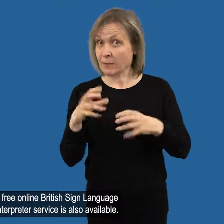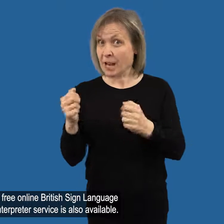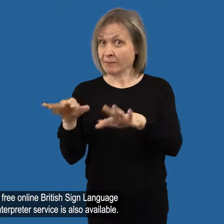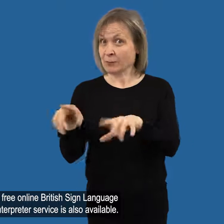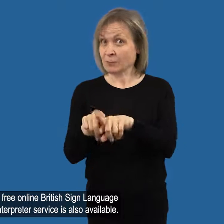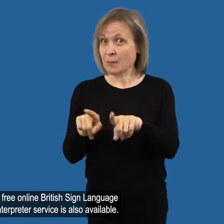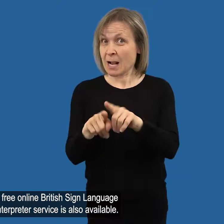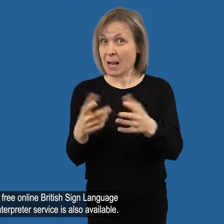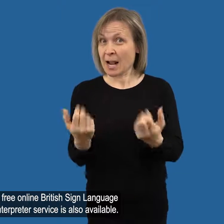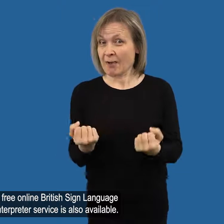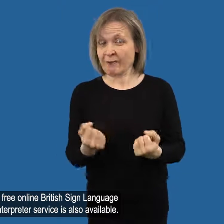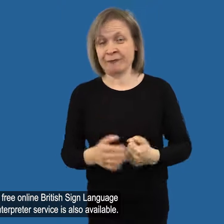is also available